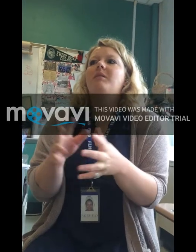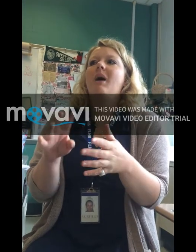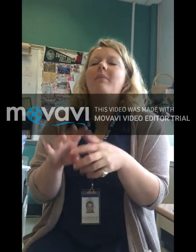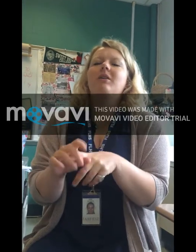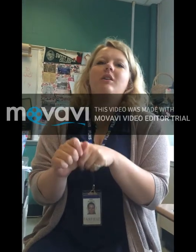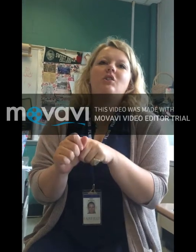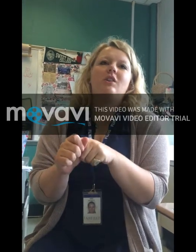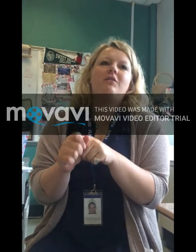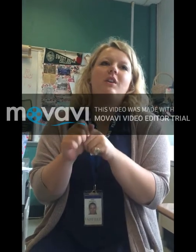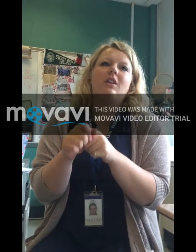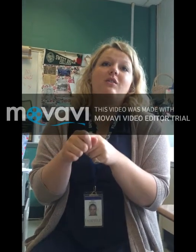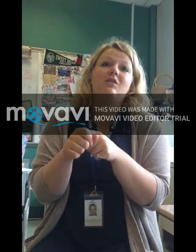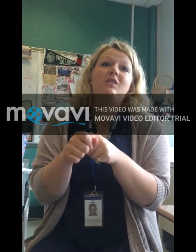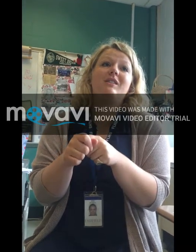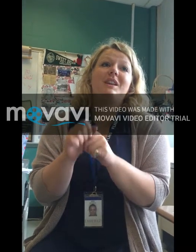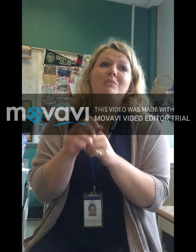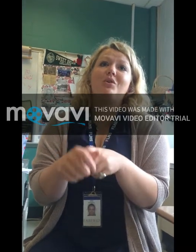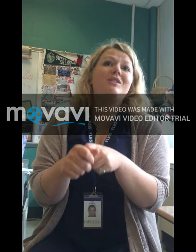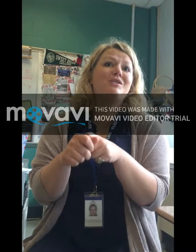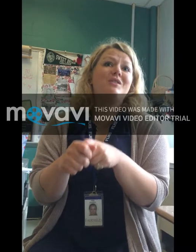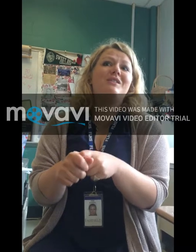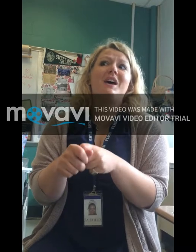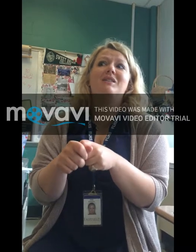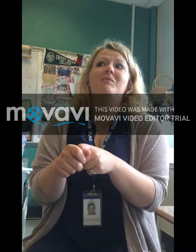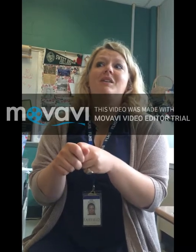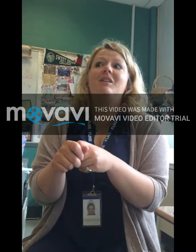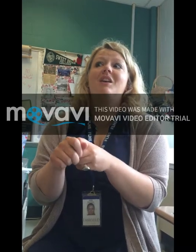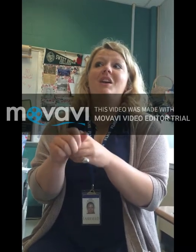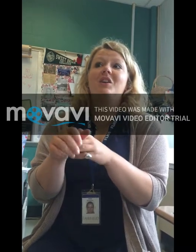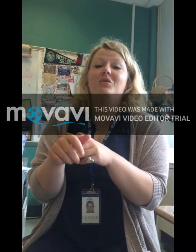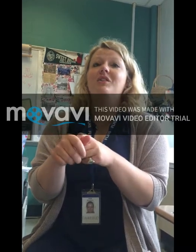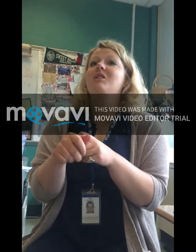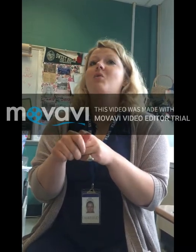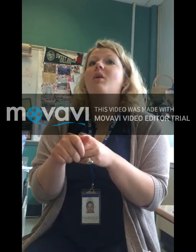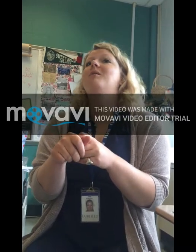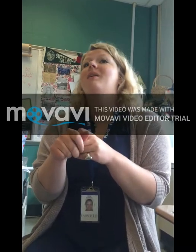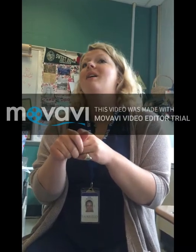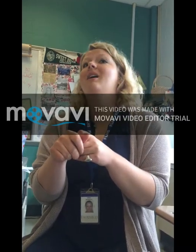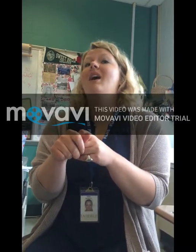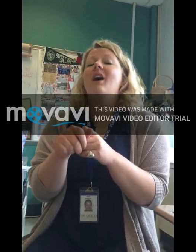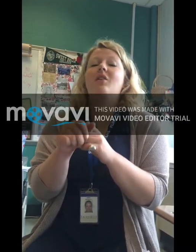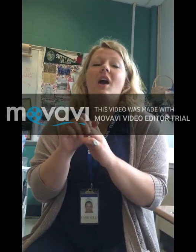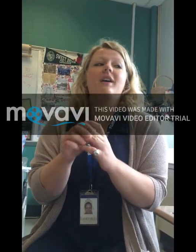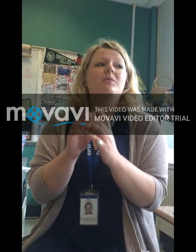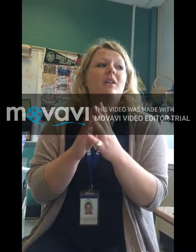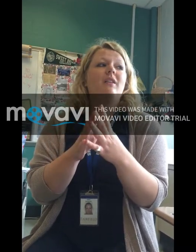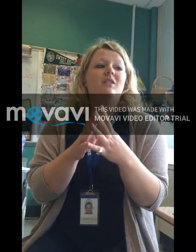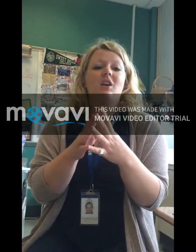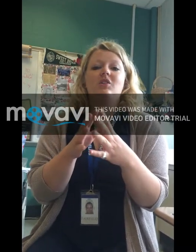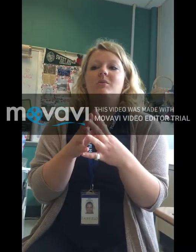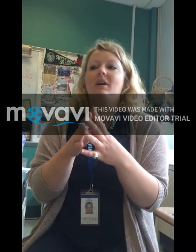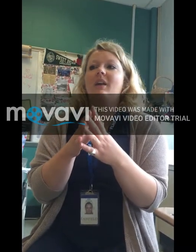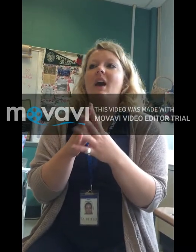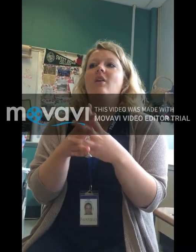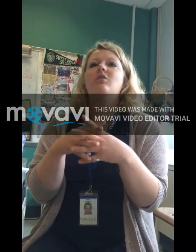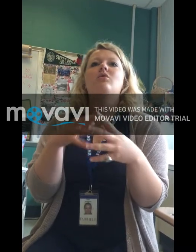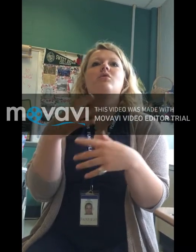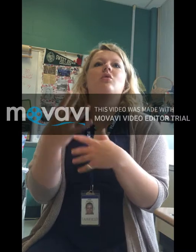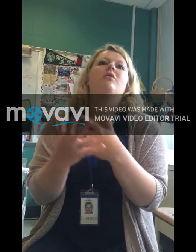population of ELL students and immigrant students has been increasing quite a bit, and there has been a lot of discussion about how do you serve